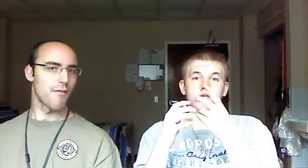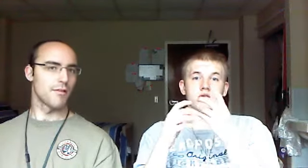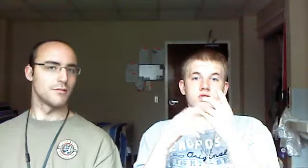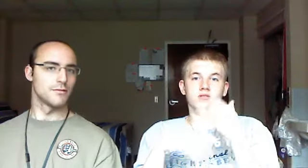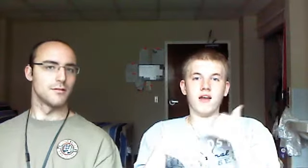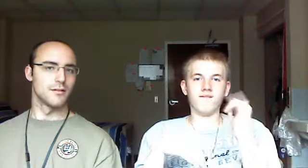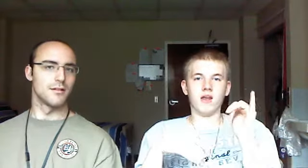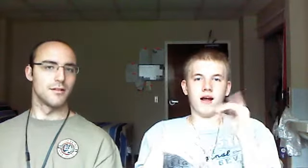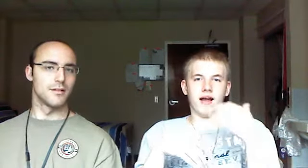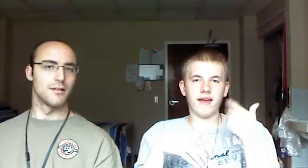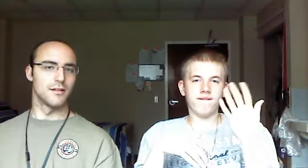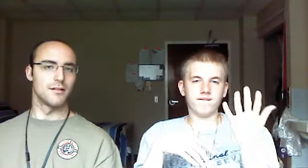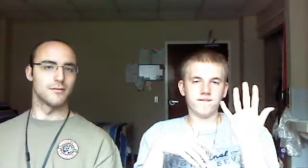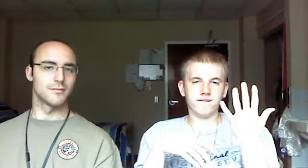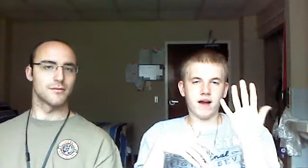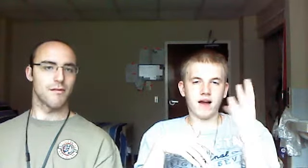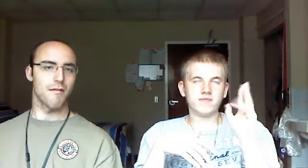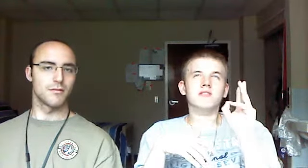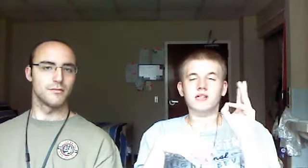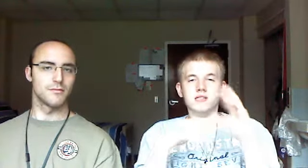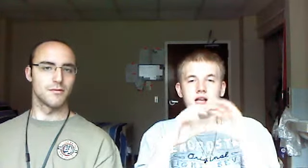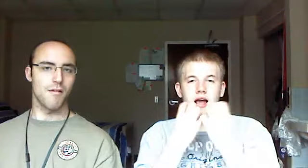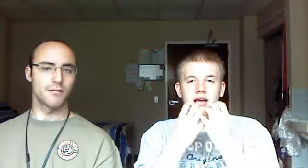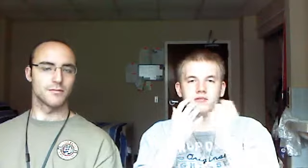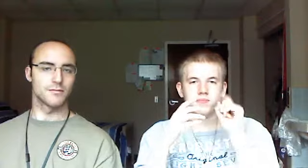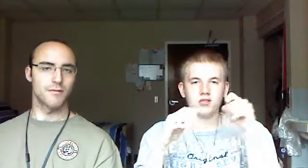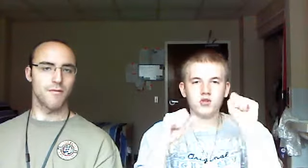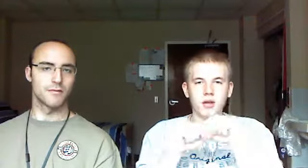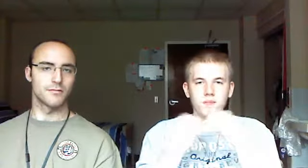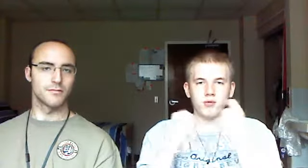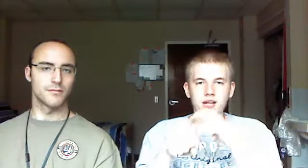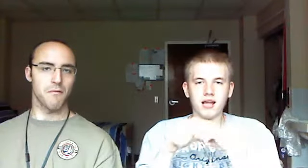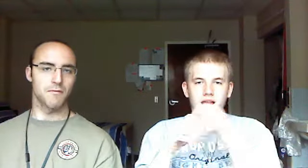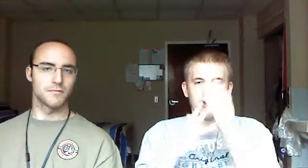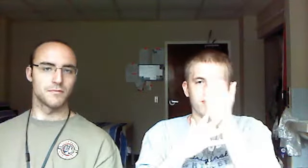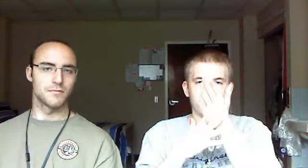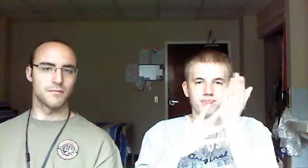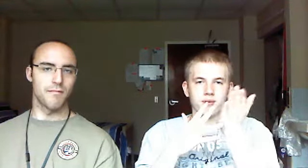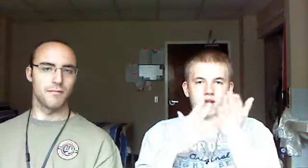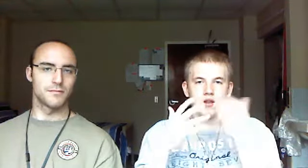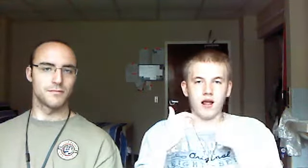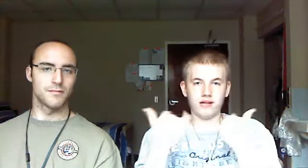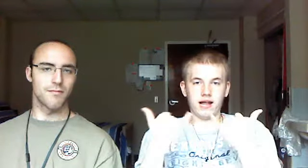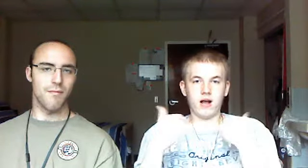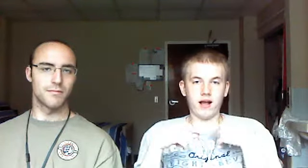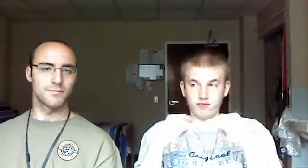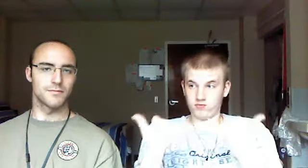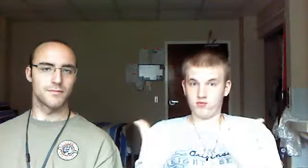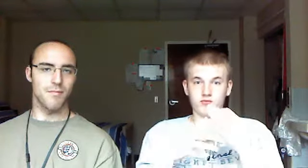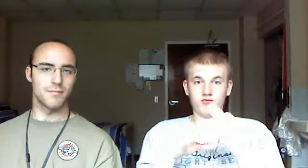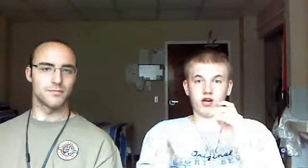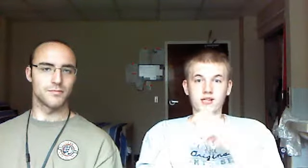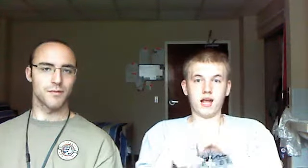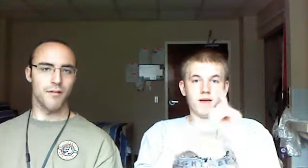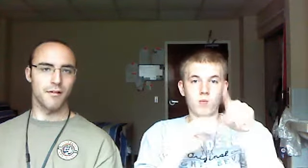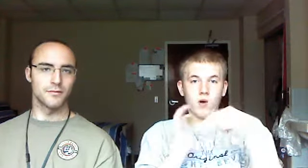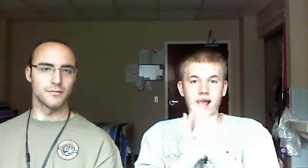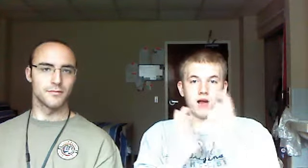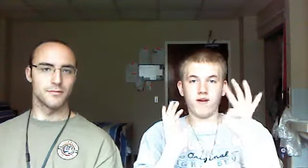I feel like have about this class, but you can break time. Right now, break time one hour